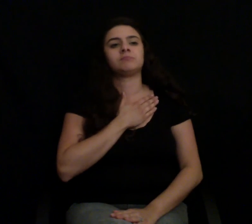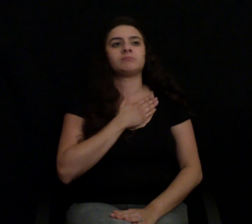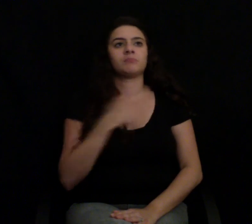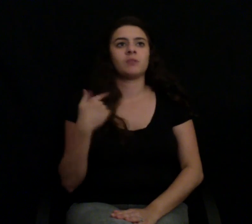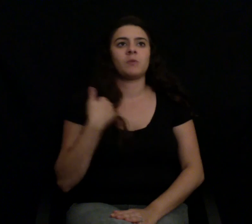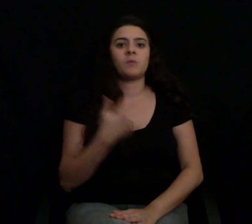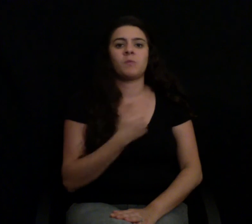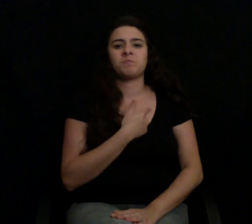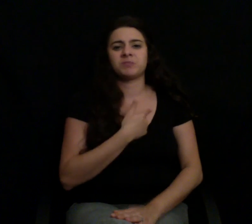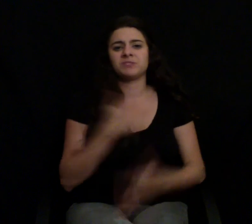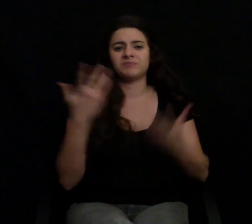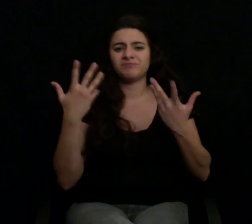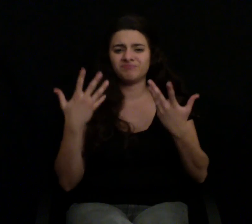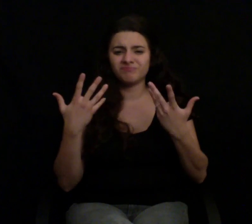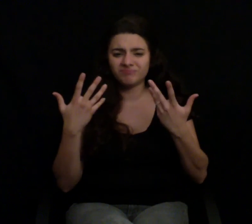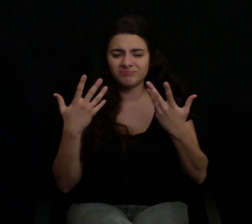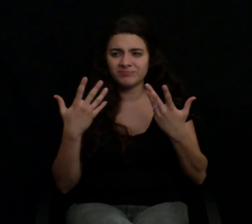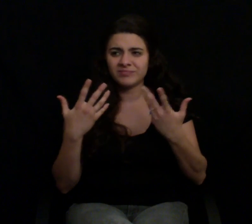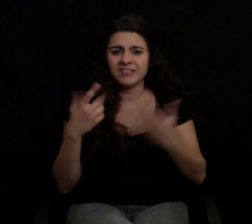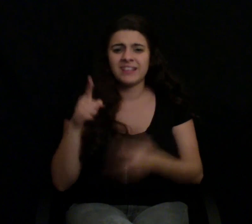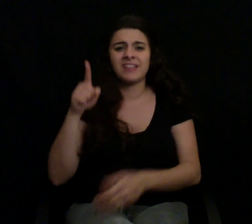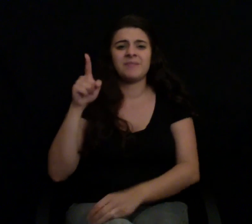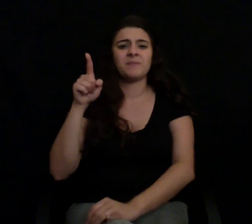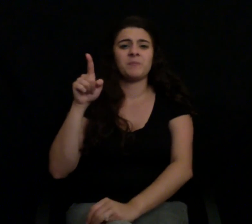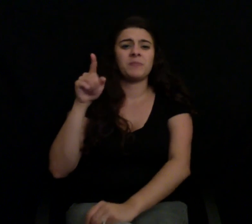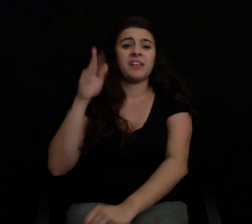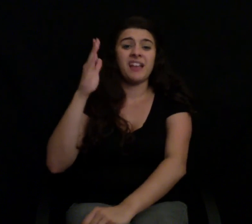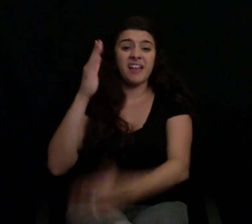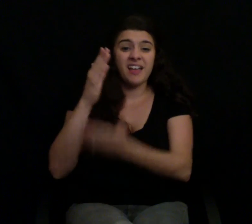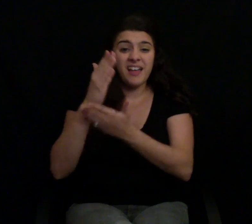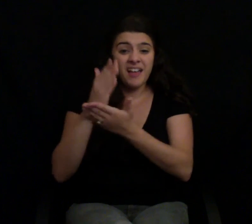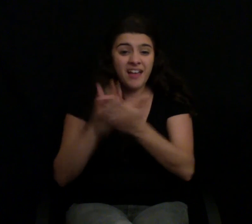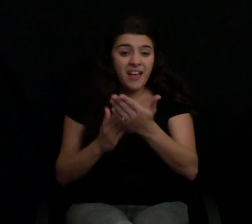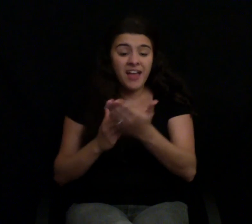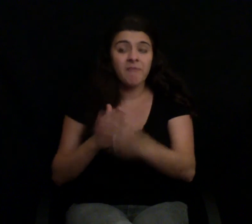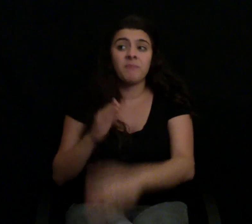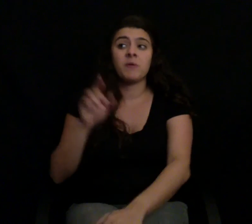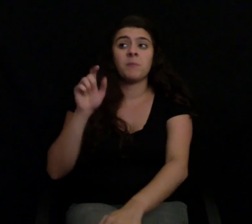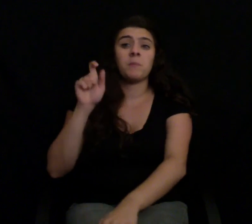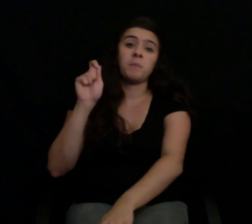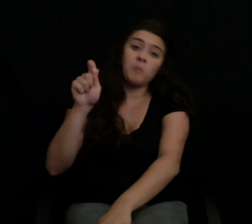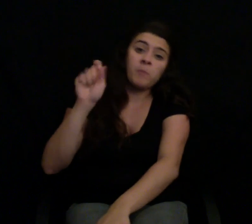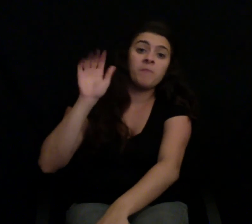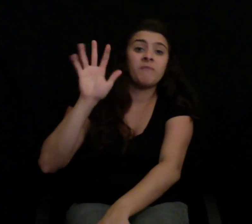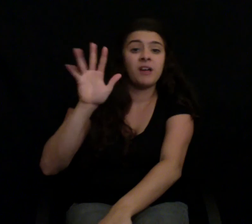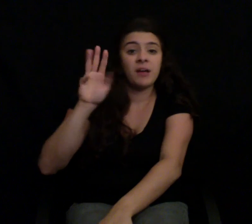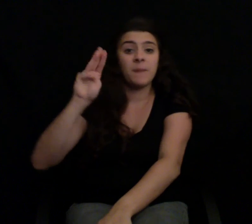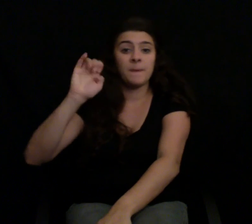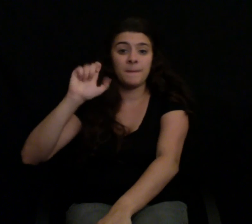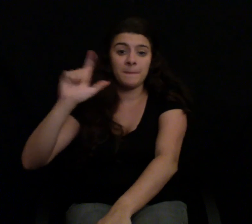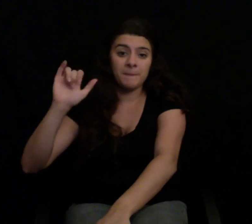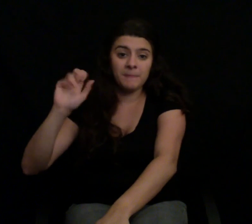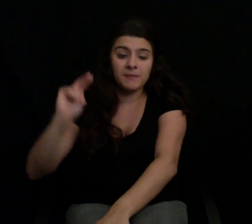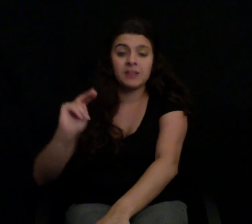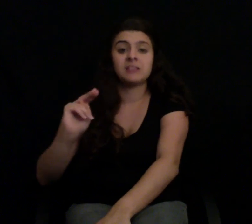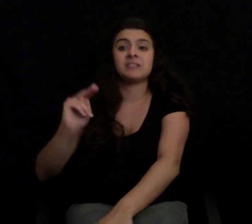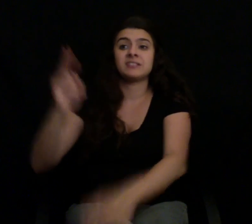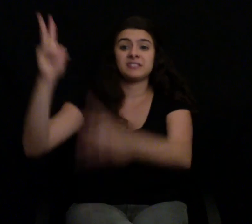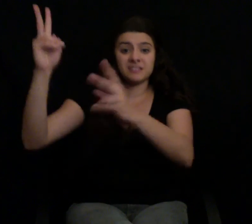million downloads because you all are amazing. You keep spreading the word about this show. It has been an absolute delight making it with all of you.